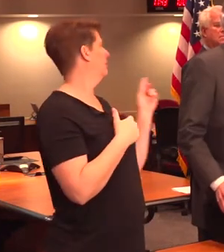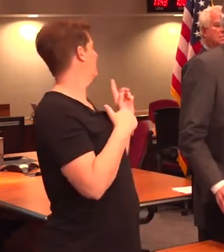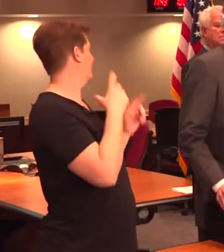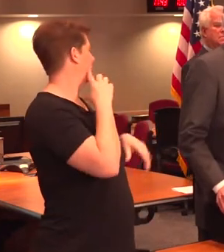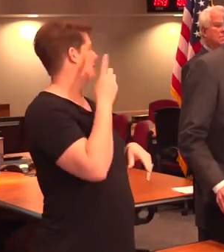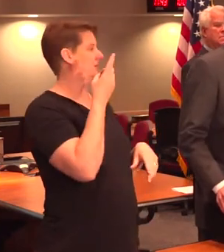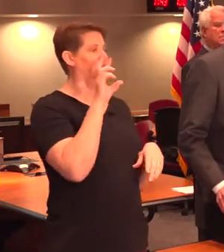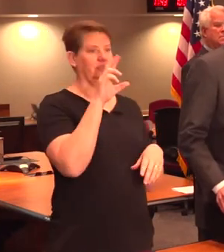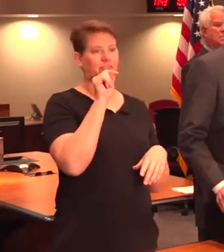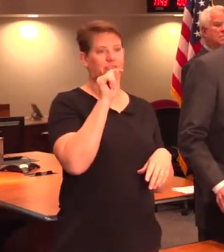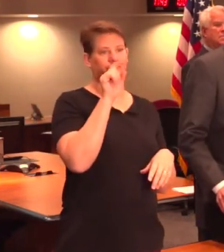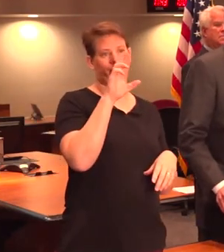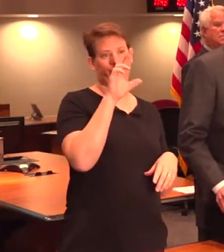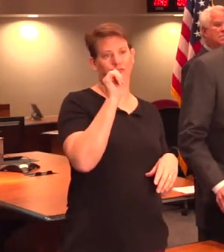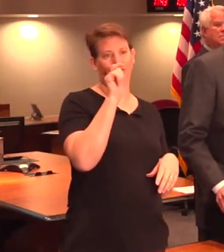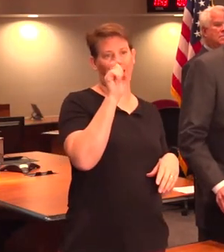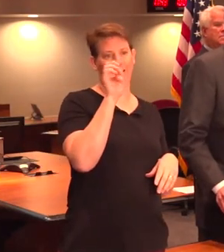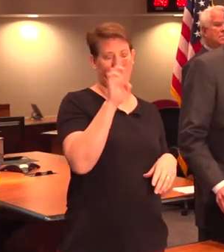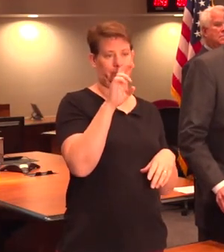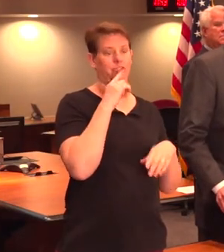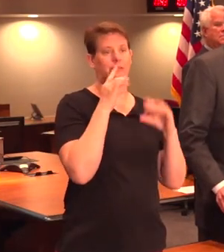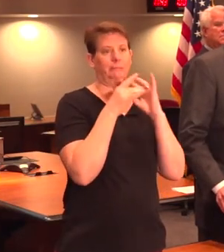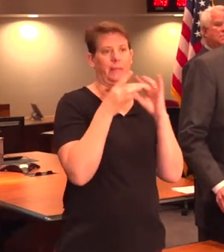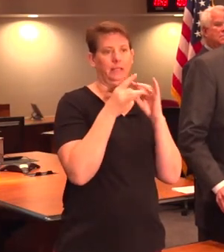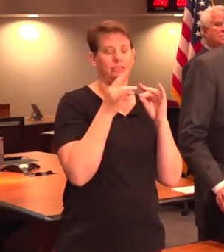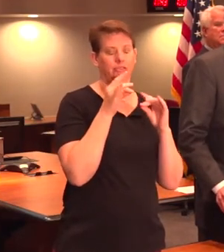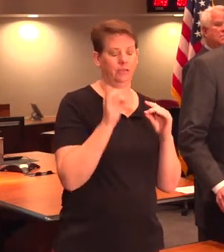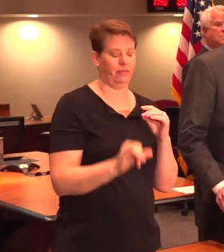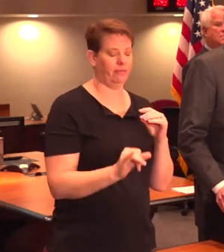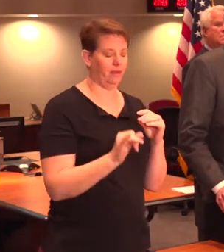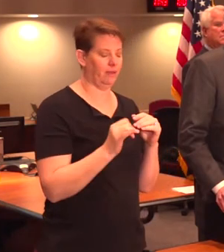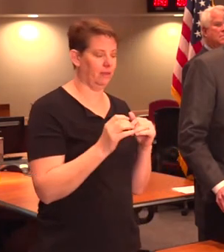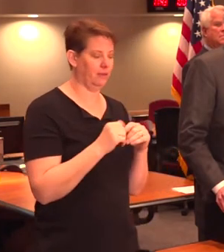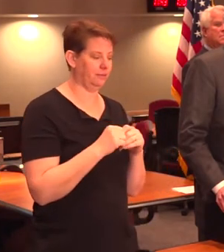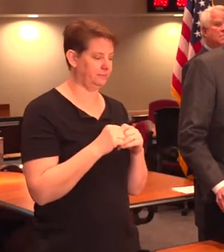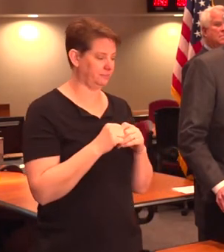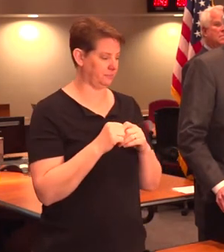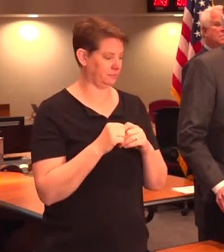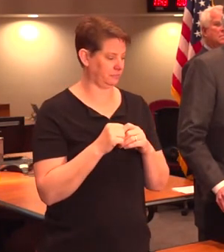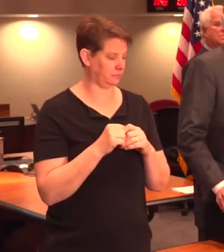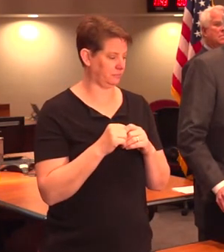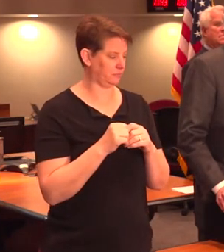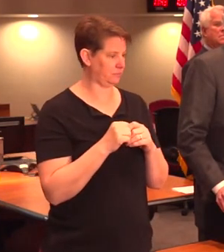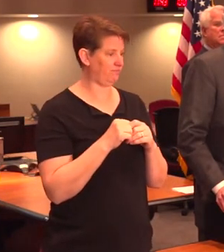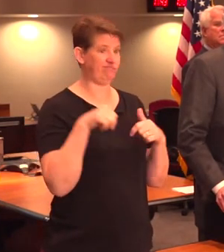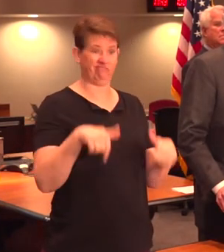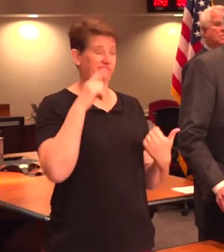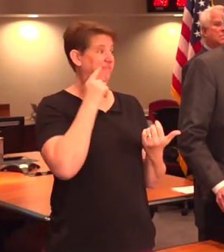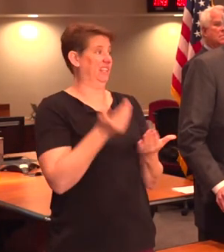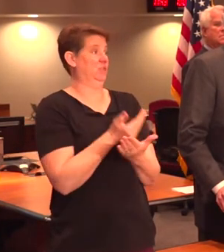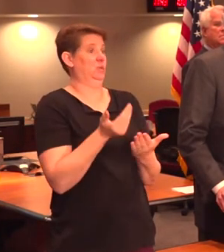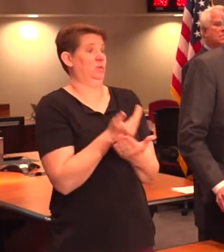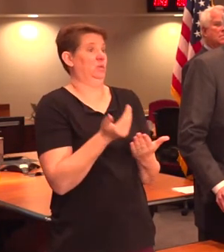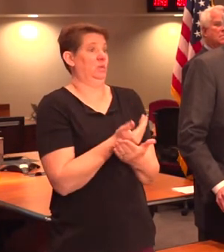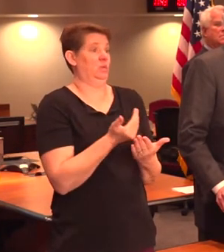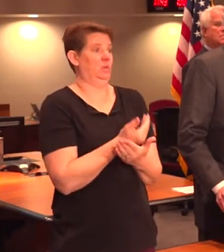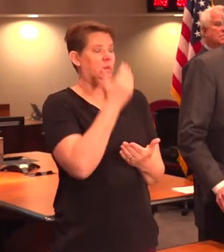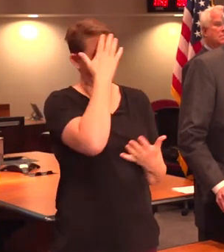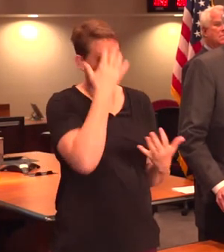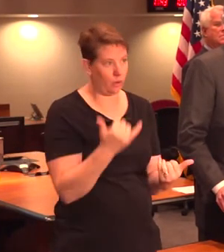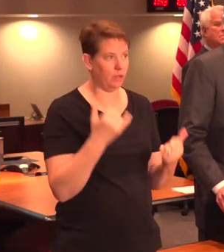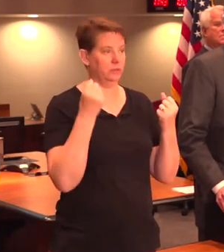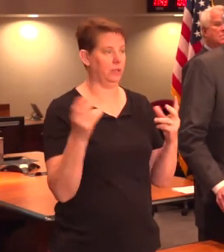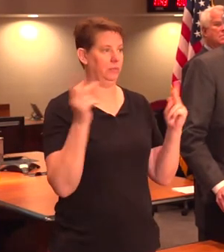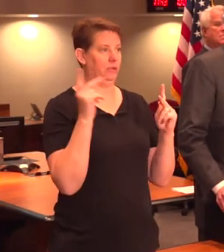Tracks will answer that. I would say this is something new. That's why there's so much